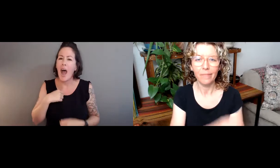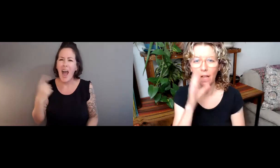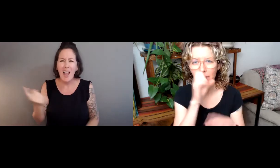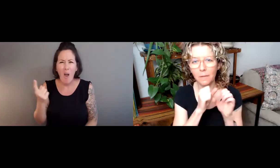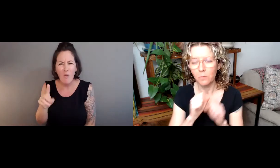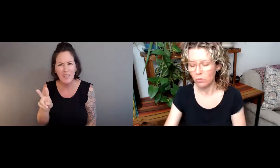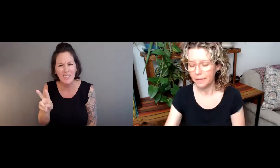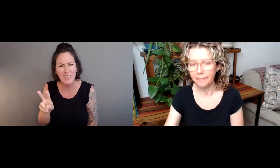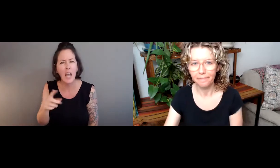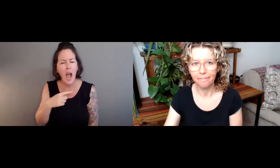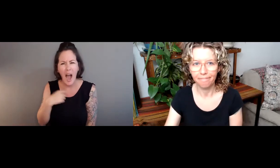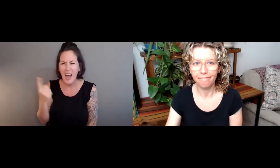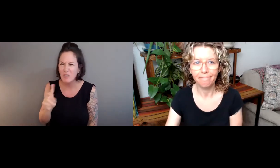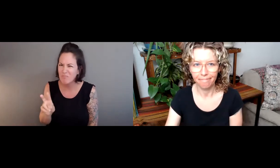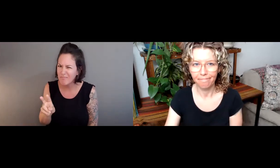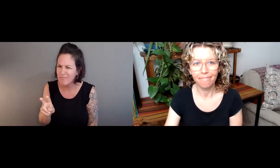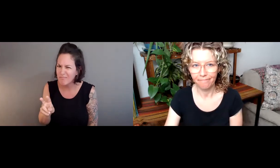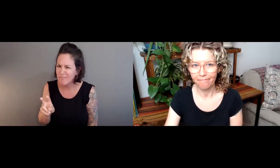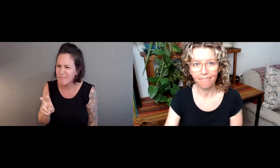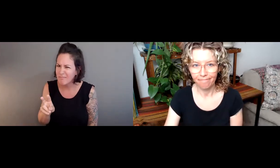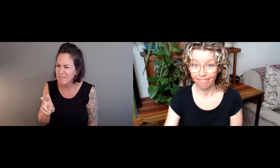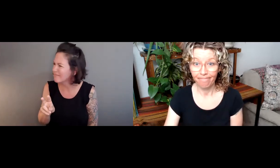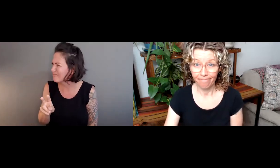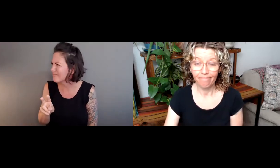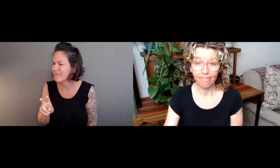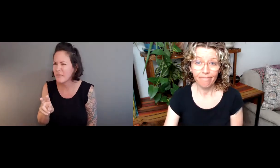free of bias. And assumptions.